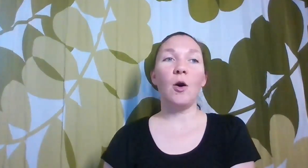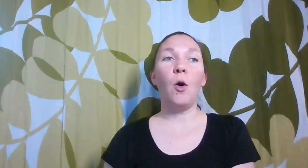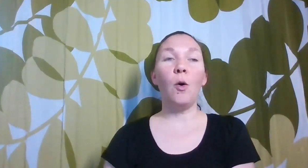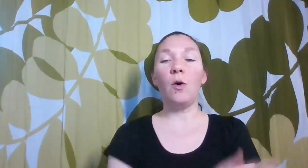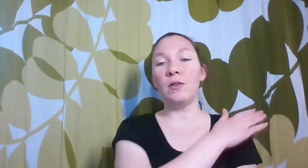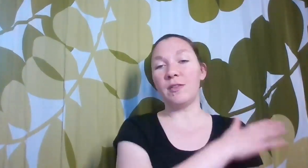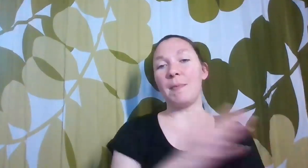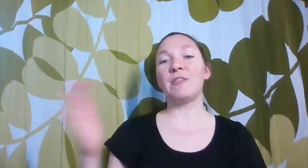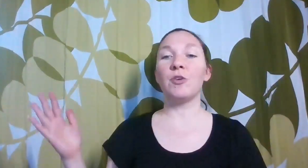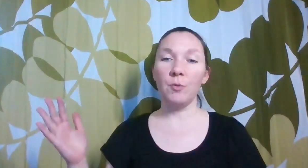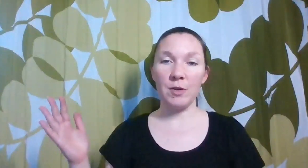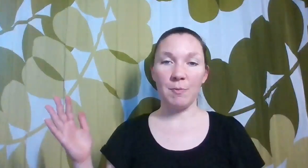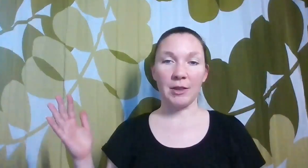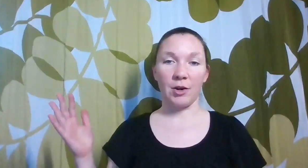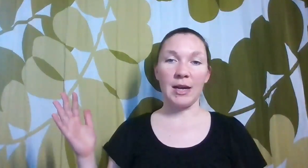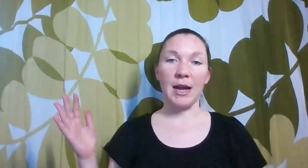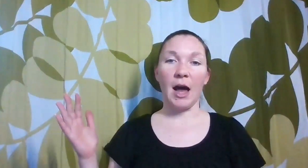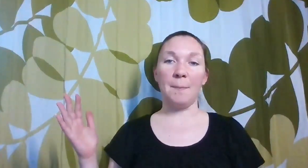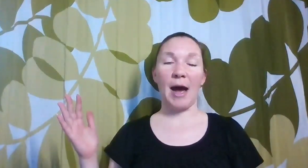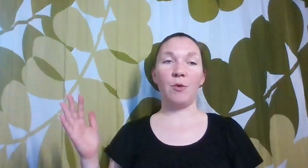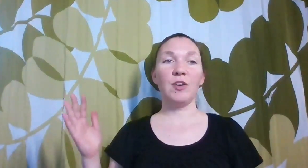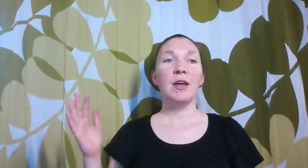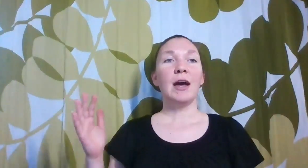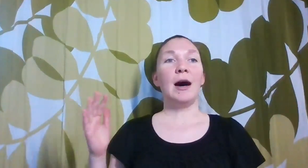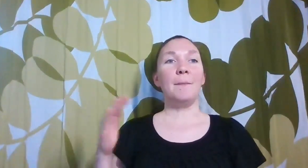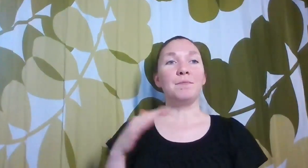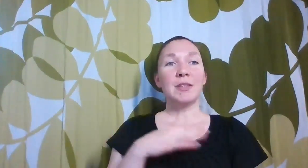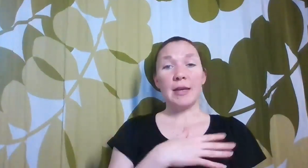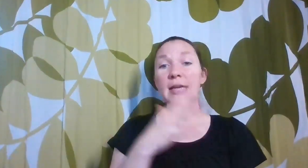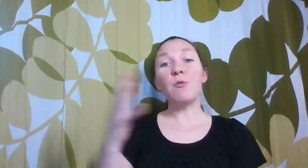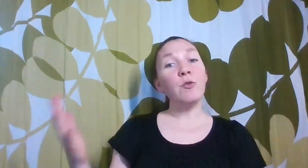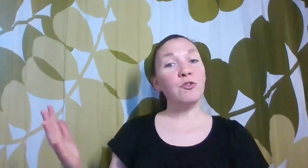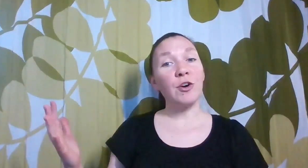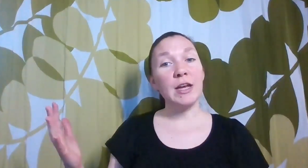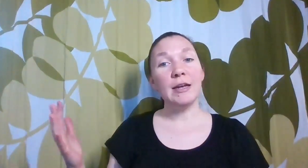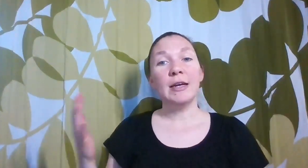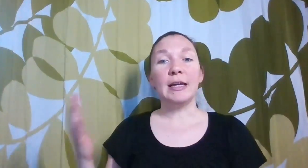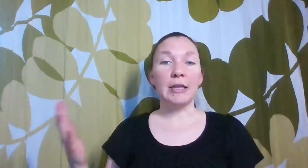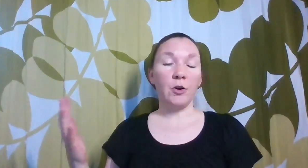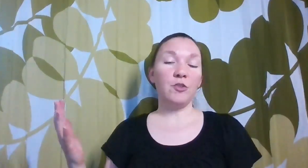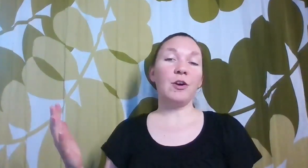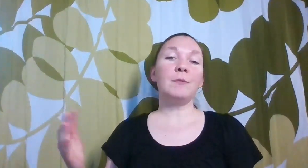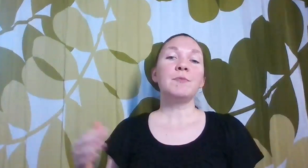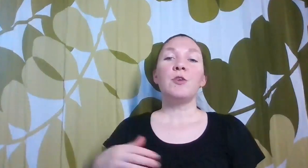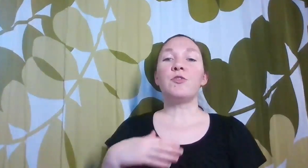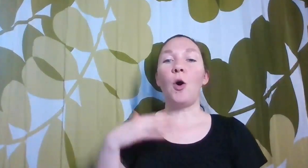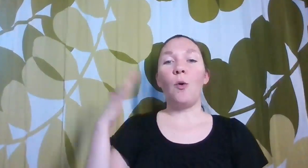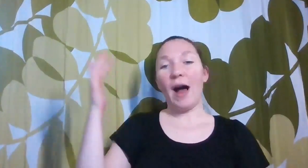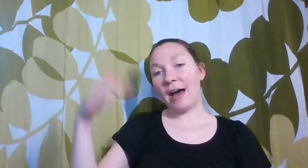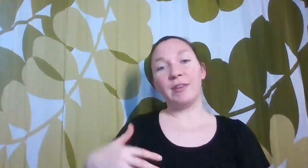whole semester we've been learning about the hero's journey in literature. So I have